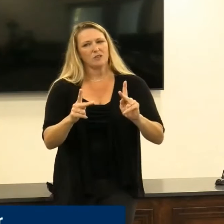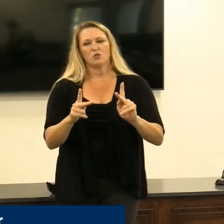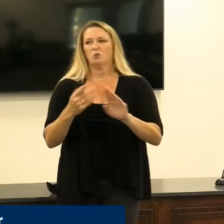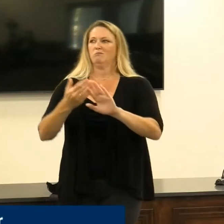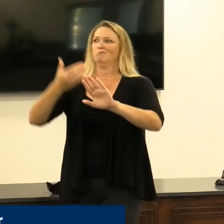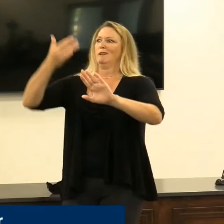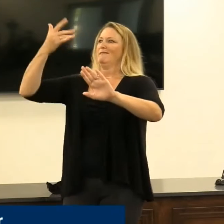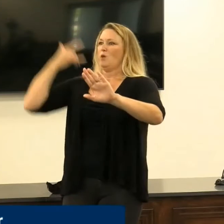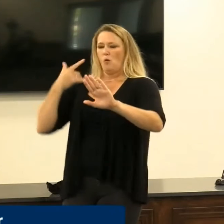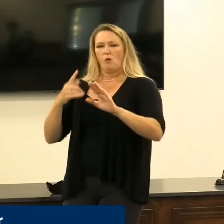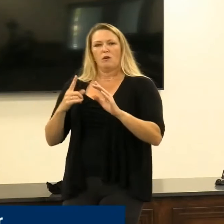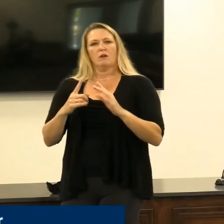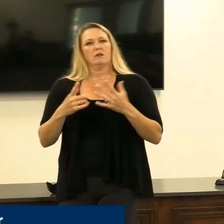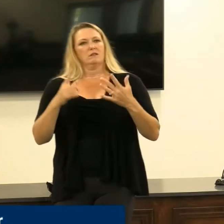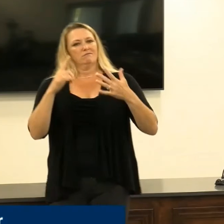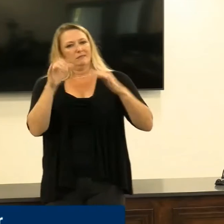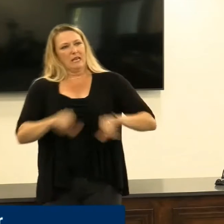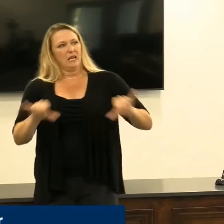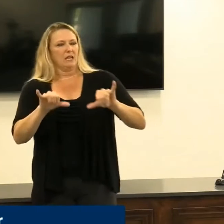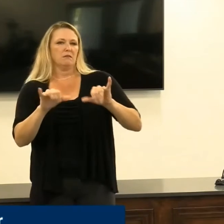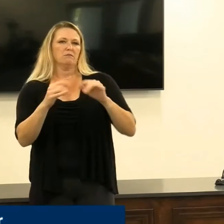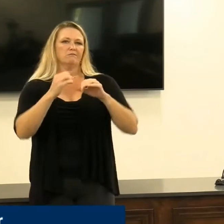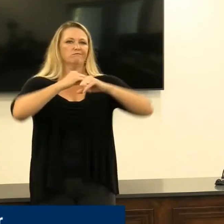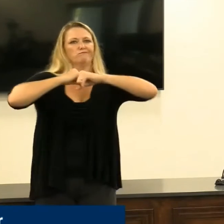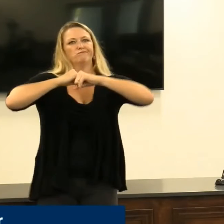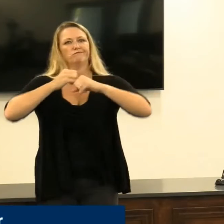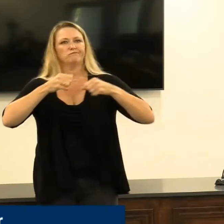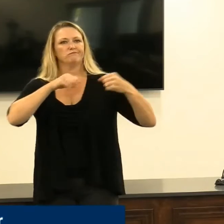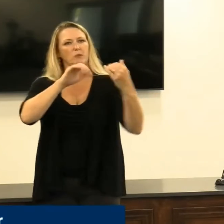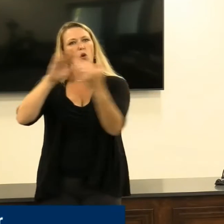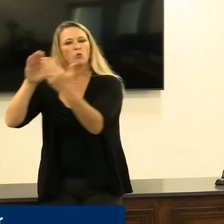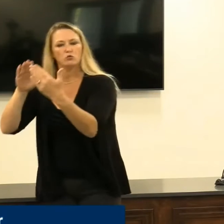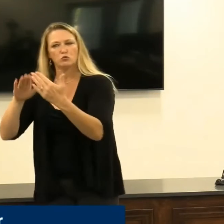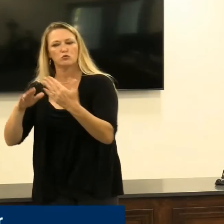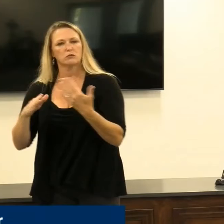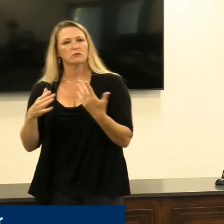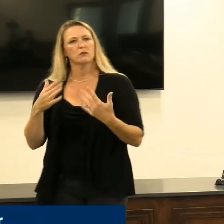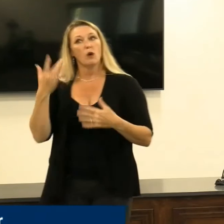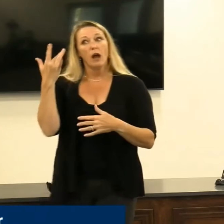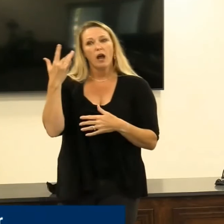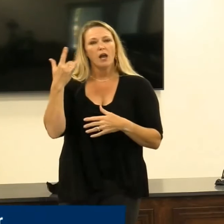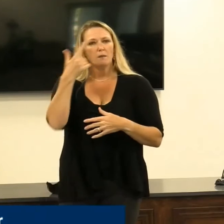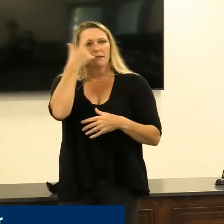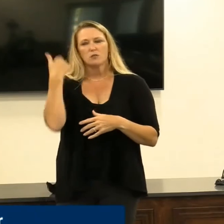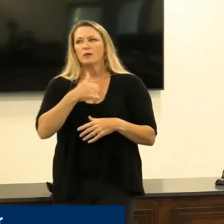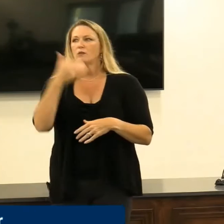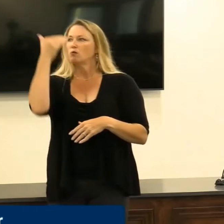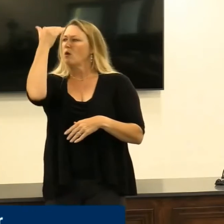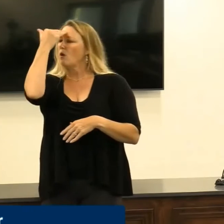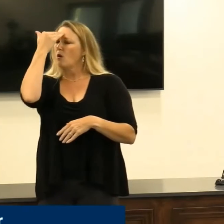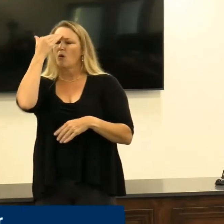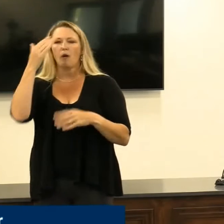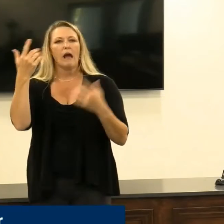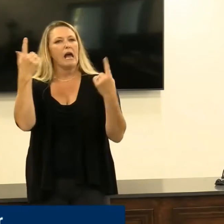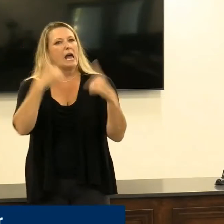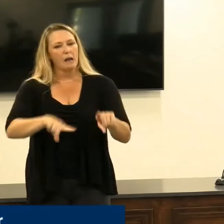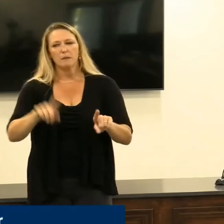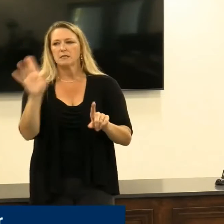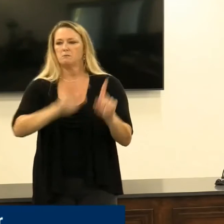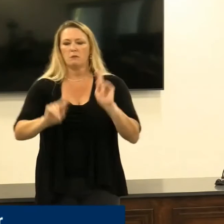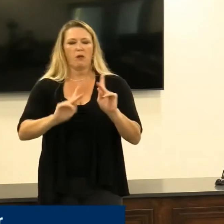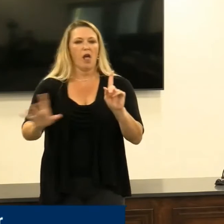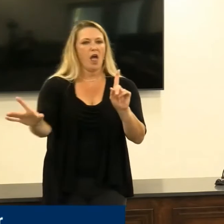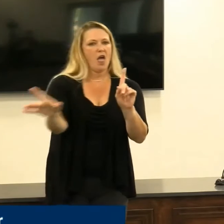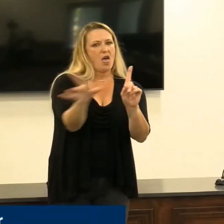others because we know that there is a significant portion of this disease where people will spread disease before they even know that they've had it.